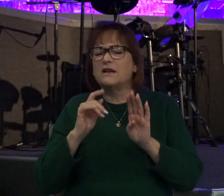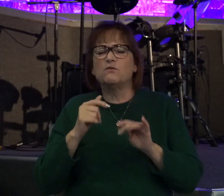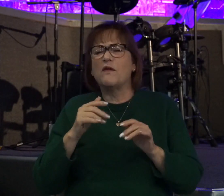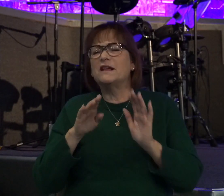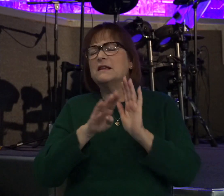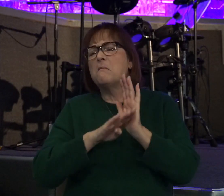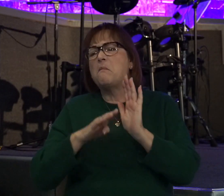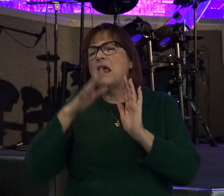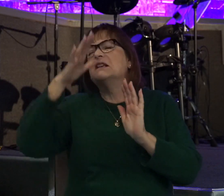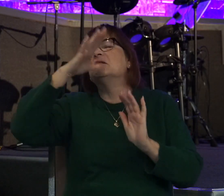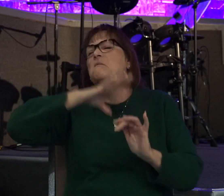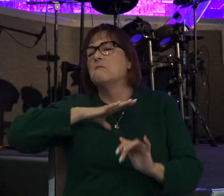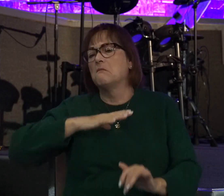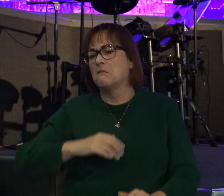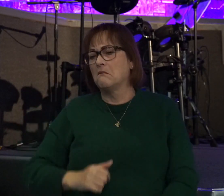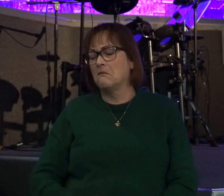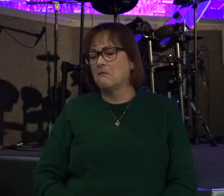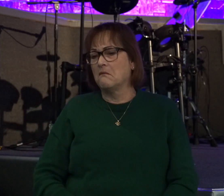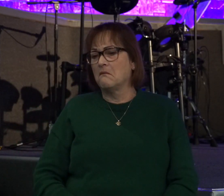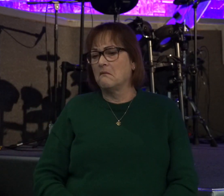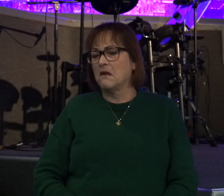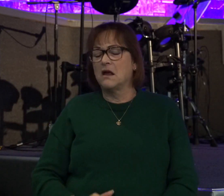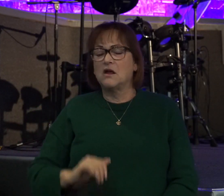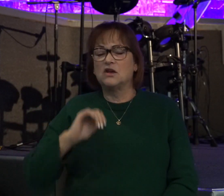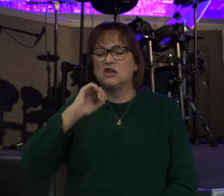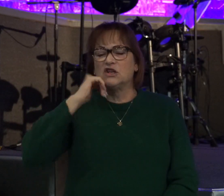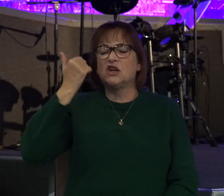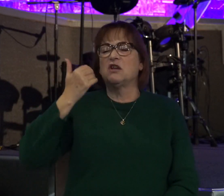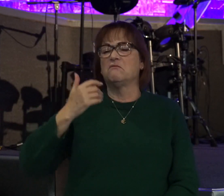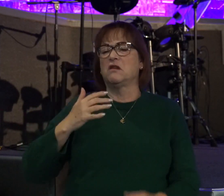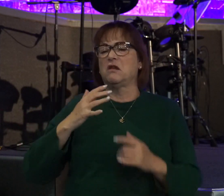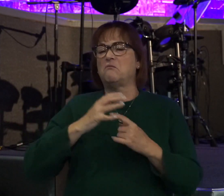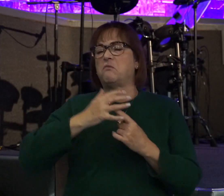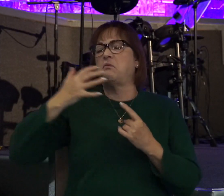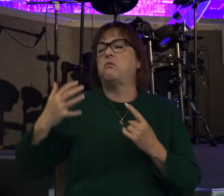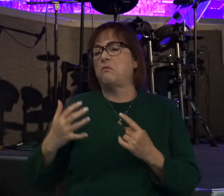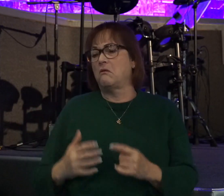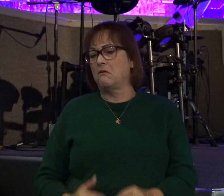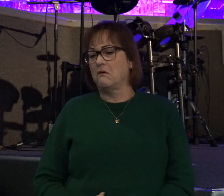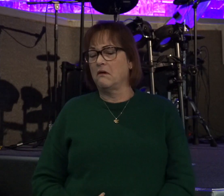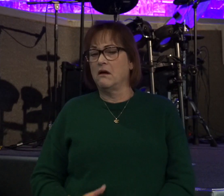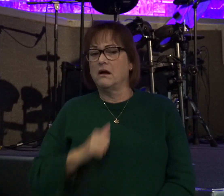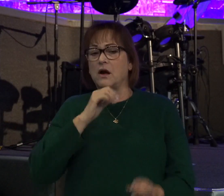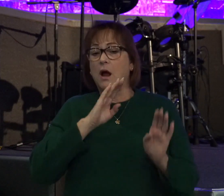fellows. shamelessly uncovers himself. In other words, you're not acting like a king.